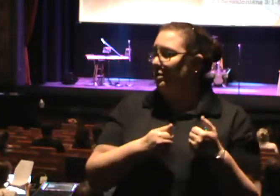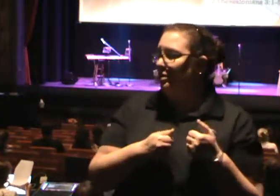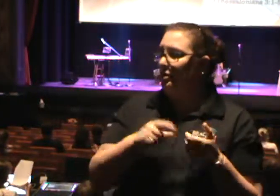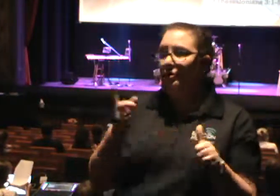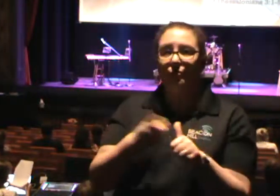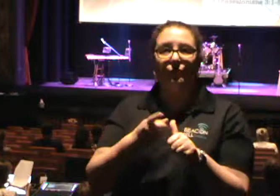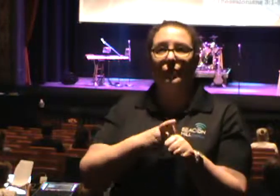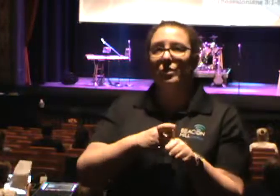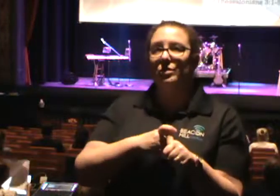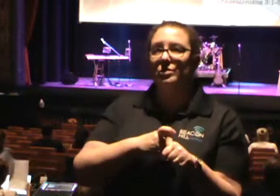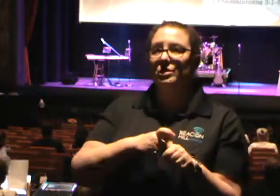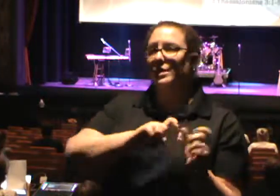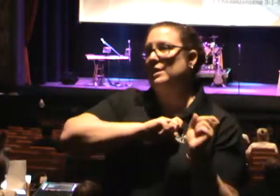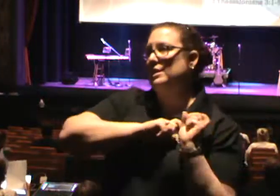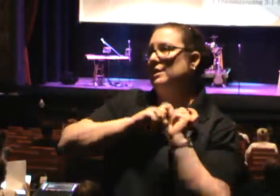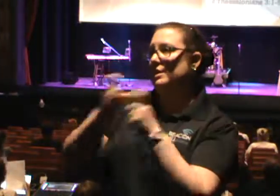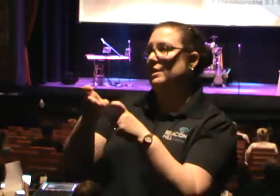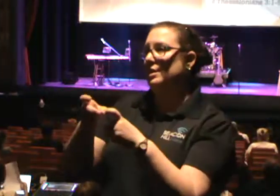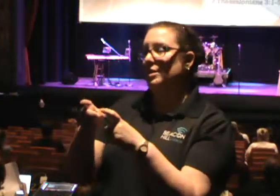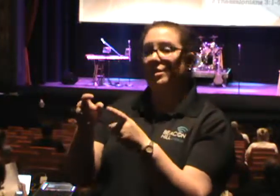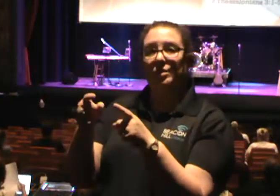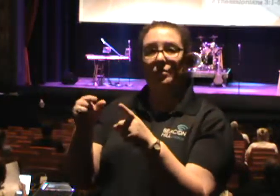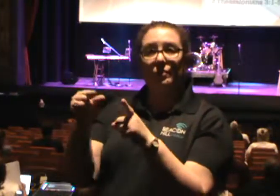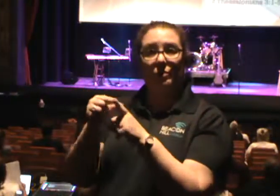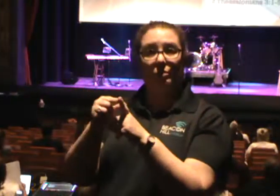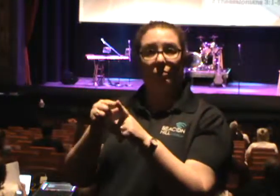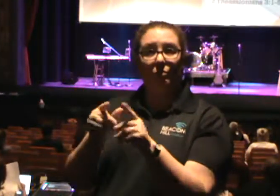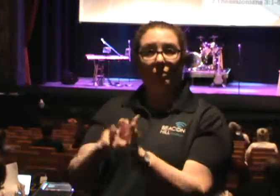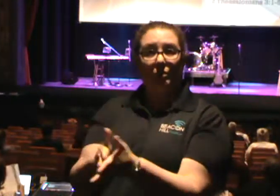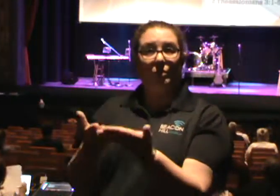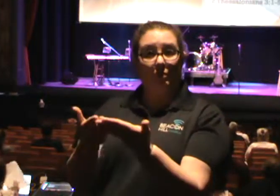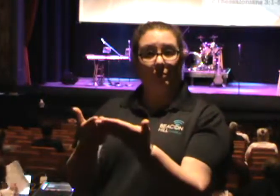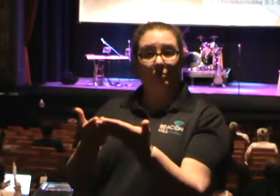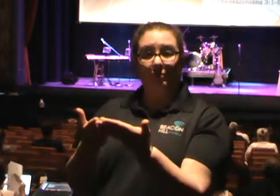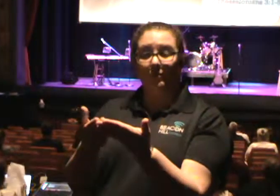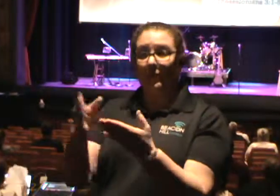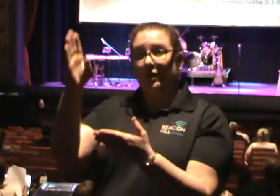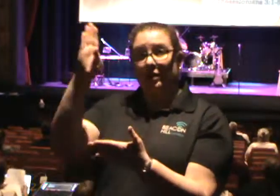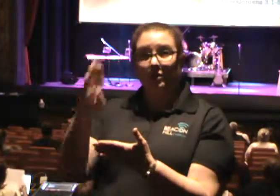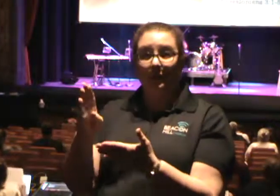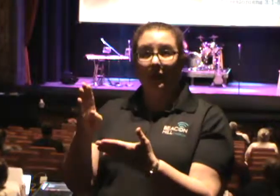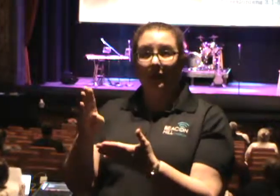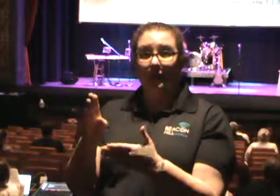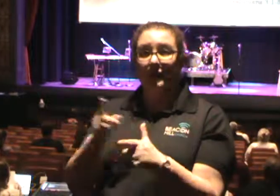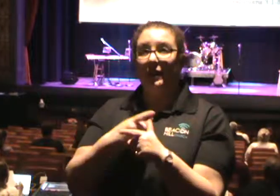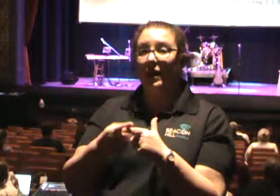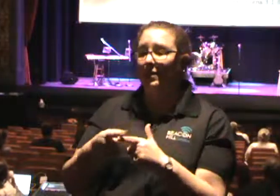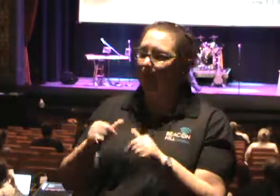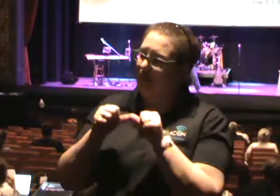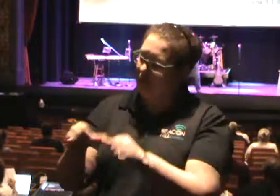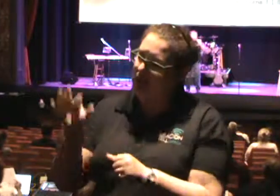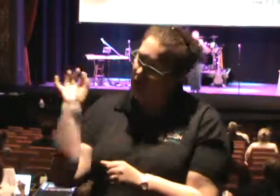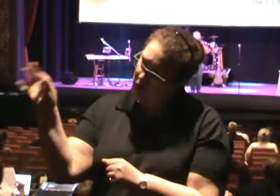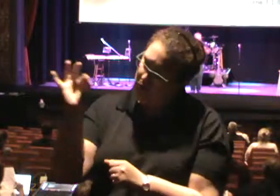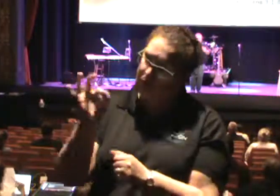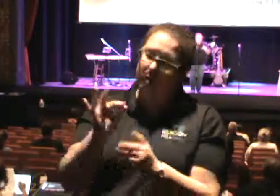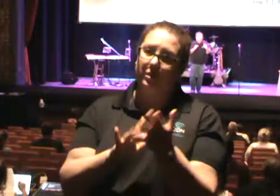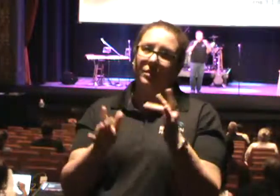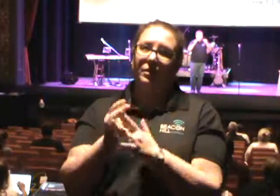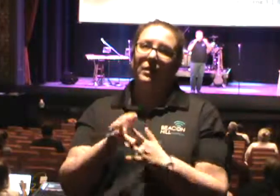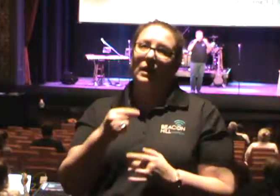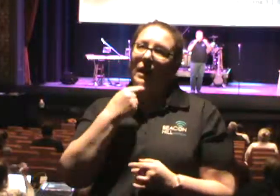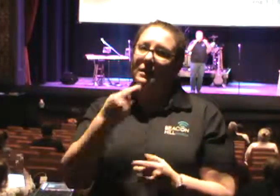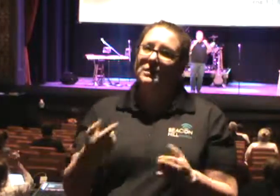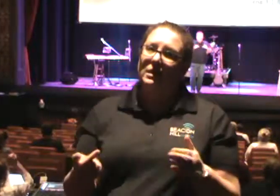Jesus. Because it's important that this world knows the Word of God. Because I say it consistently in this church, I don't